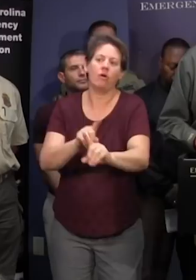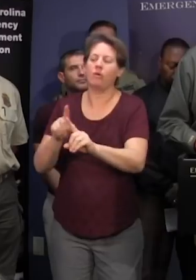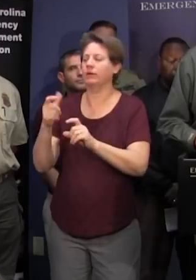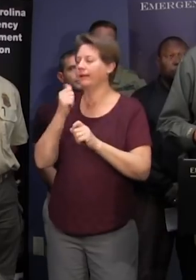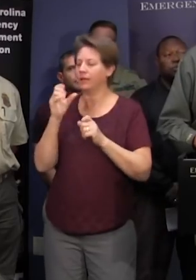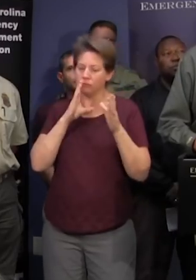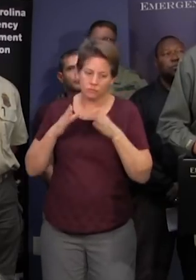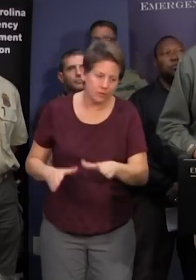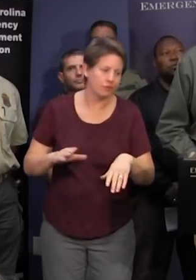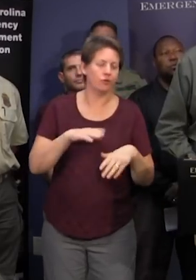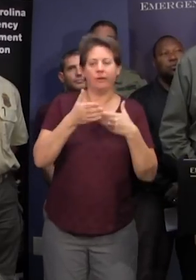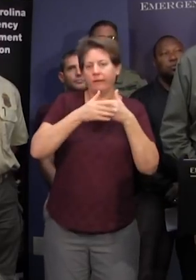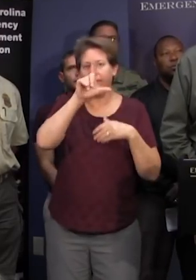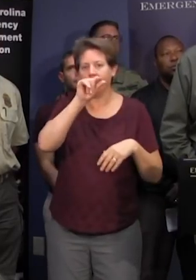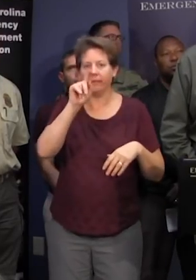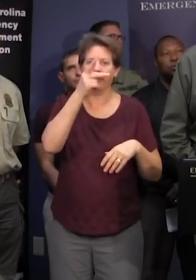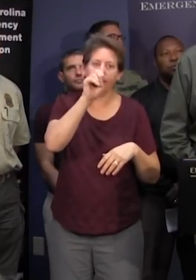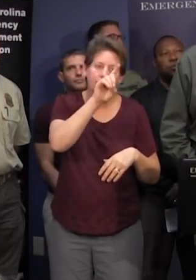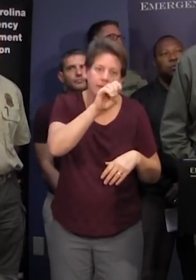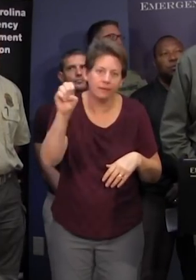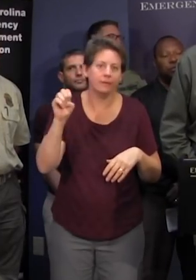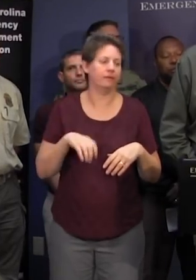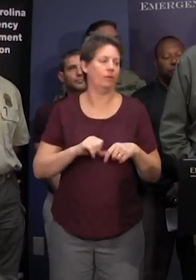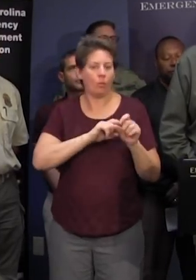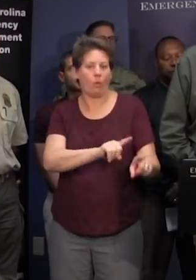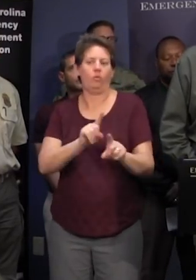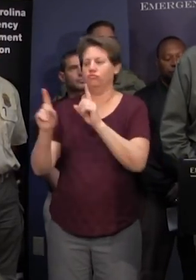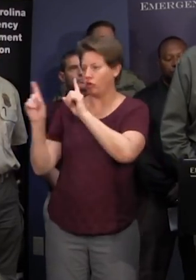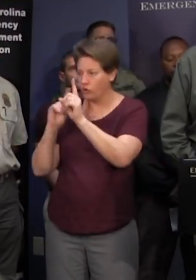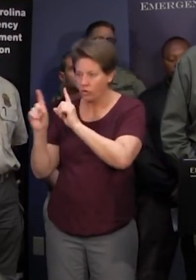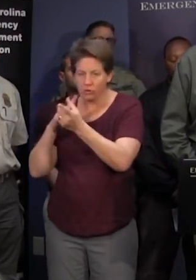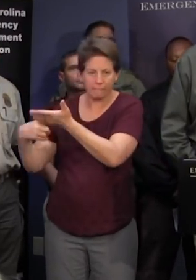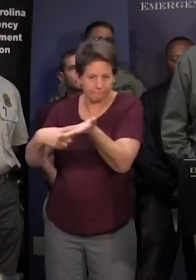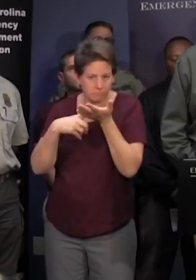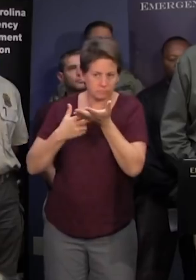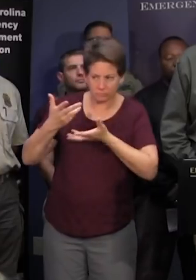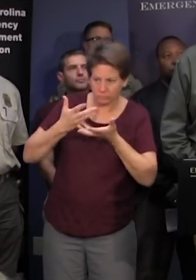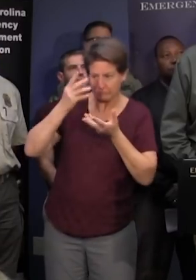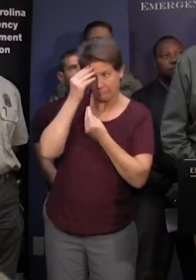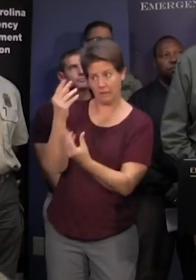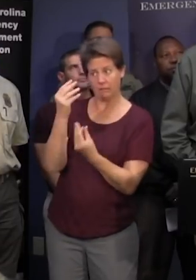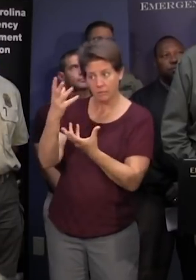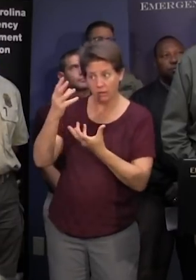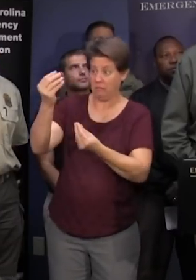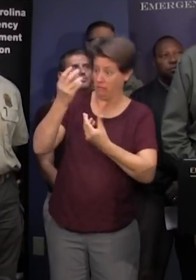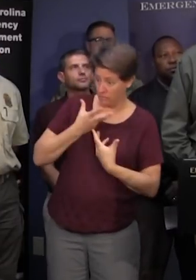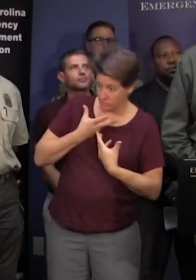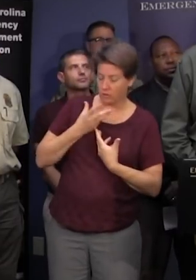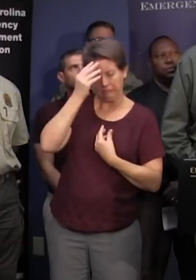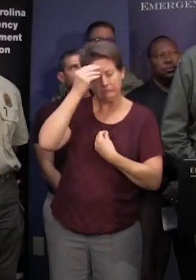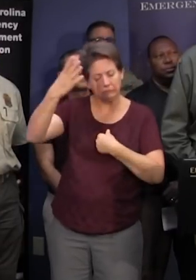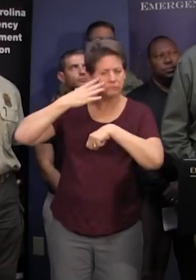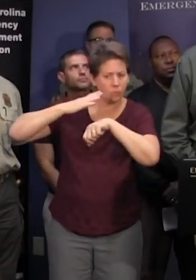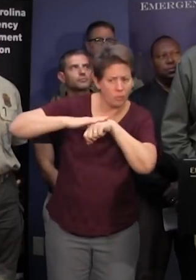down the little pd river uh talking to people that are still there getting information from them to let them know that they may be